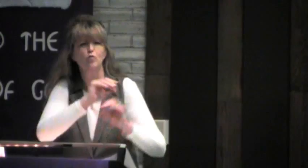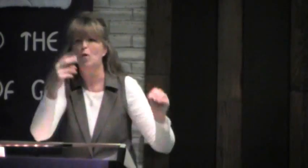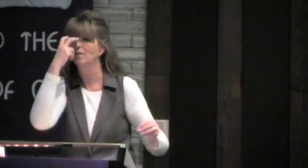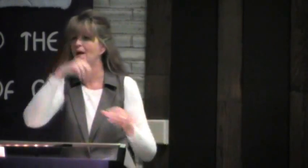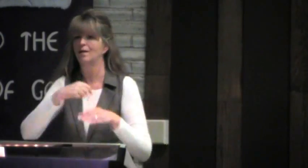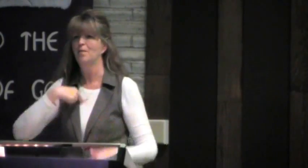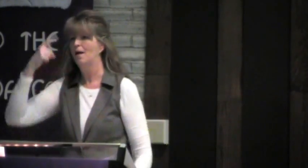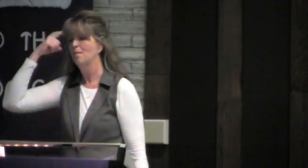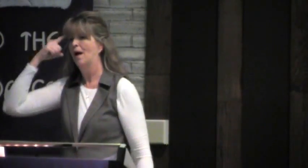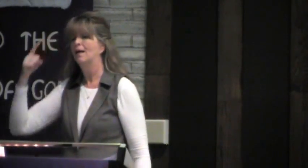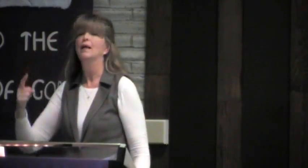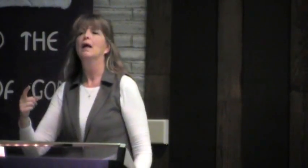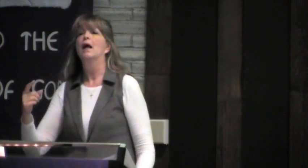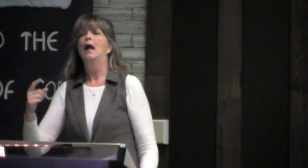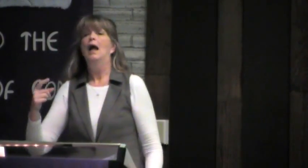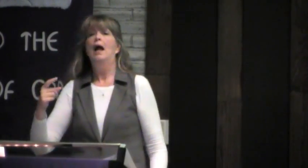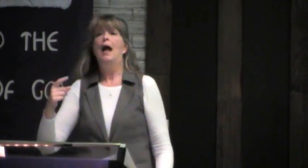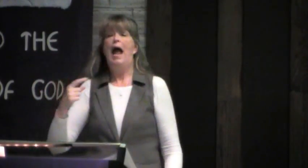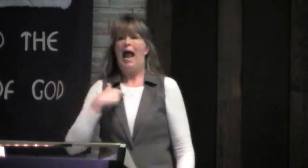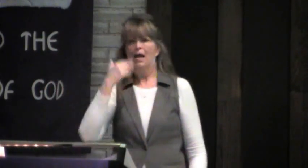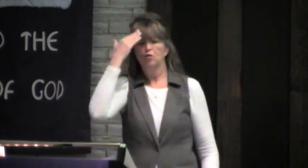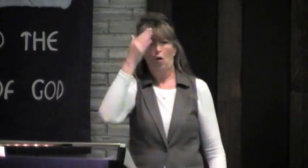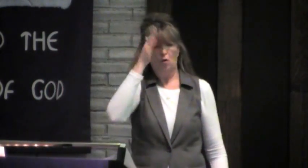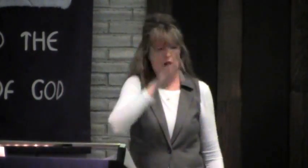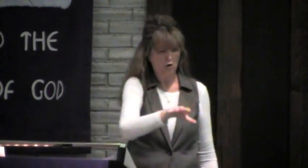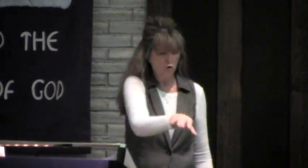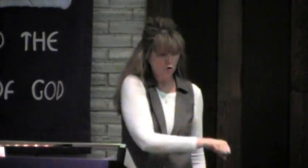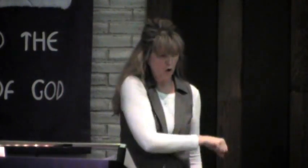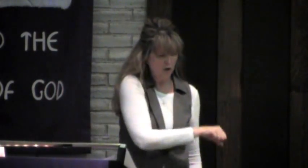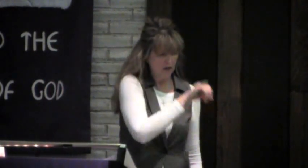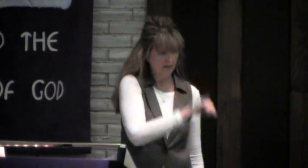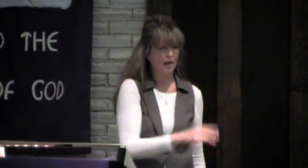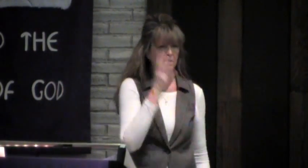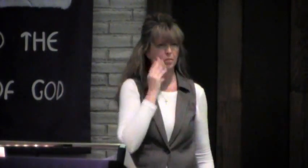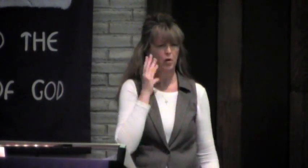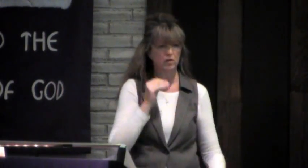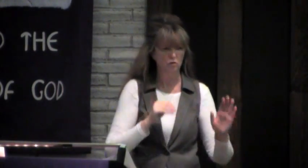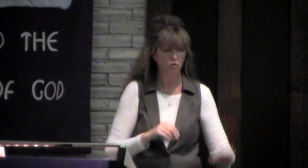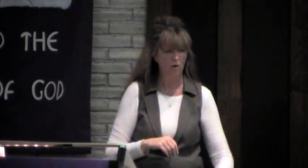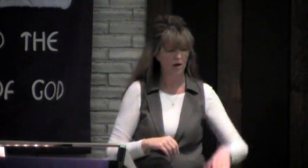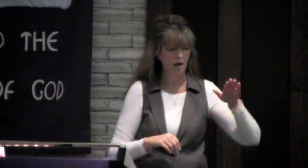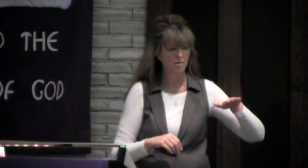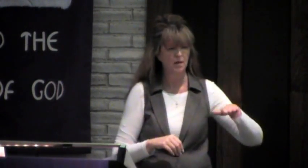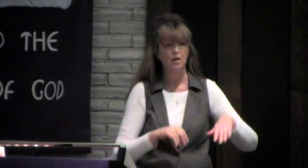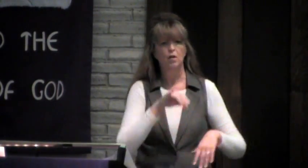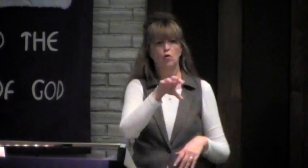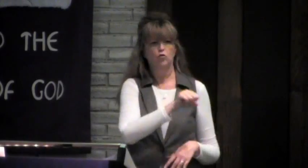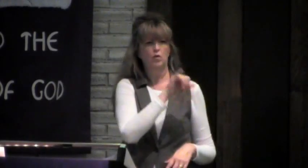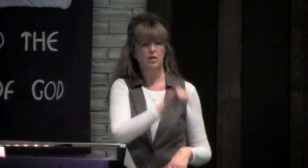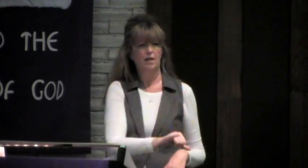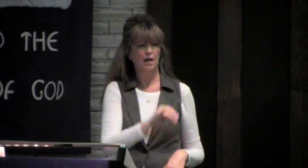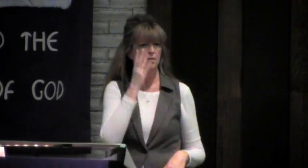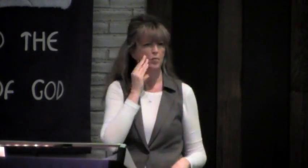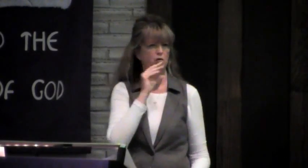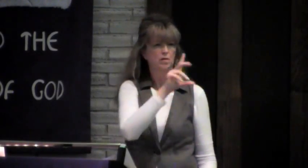And I know for sure, there's no doubt in my mind, I know that God took those experiences of my childhood